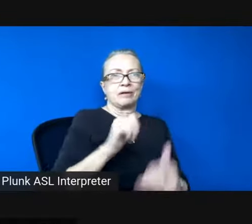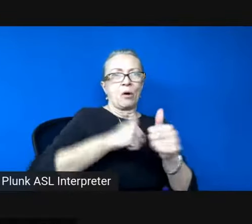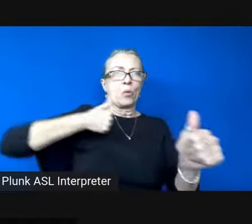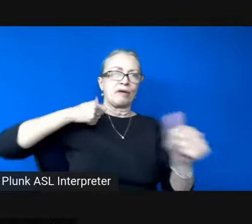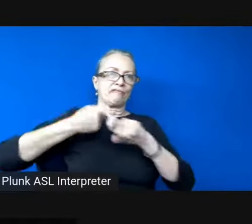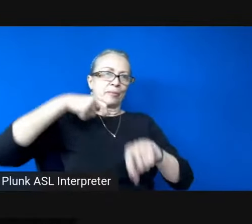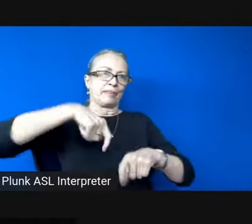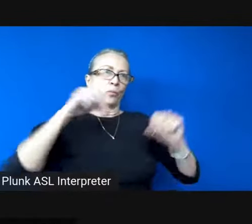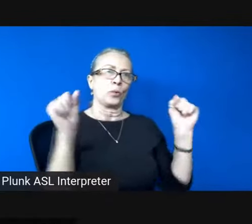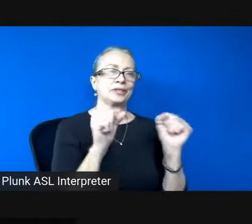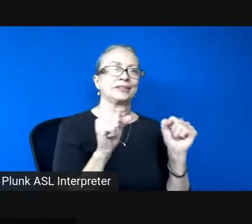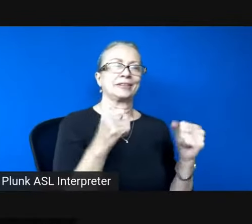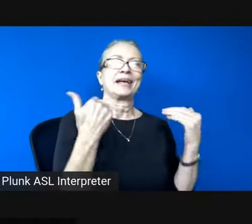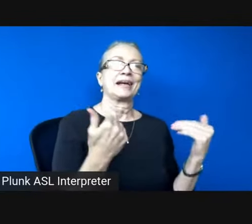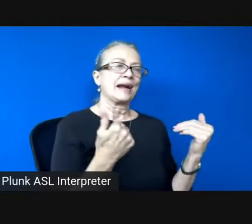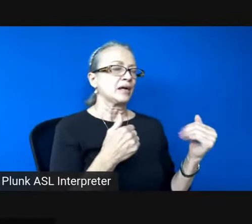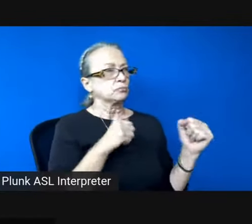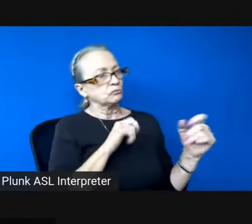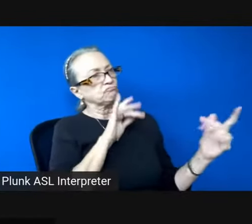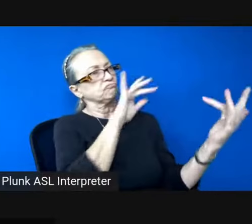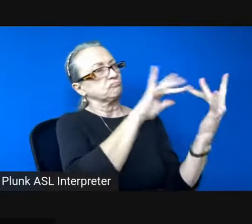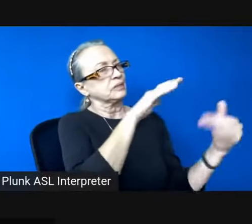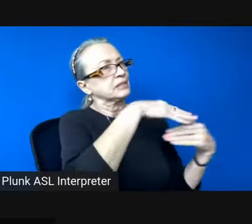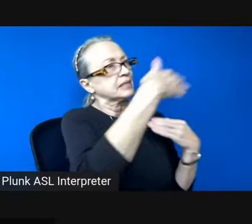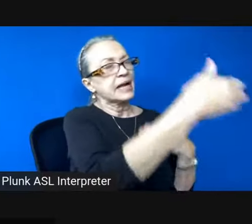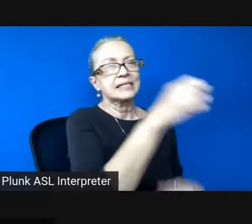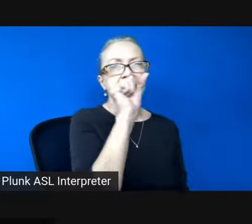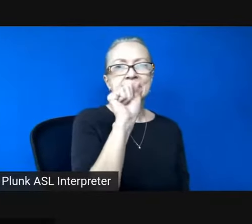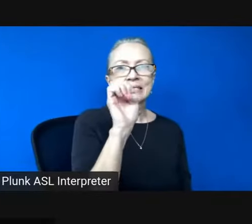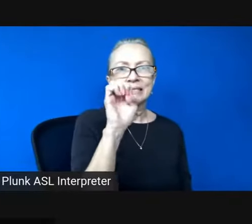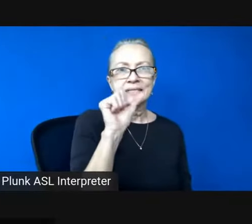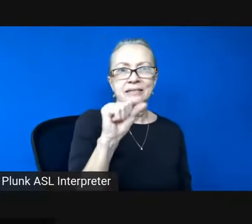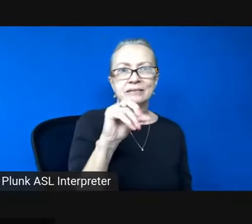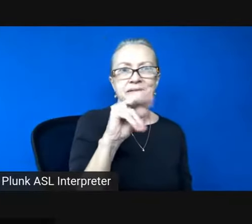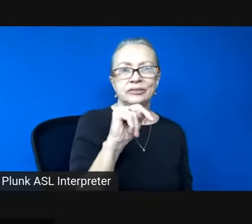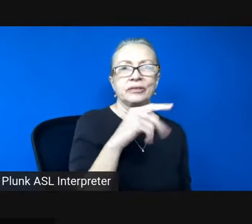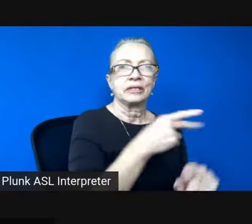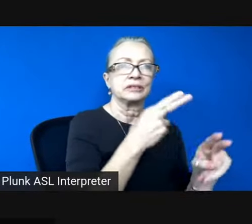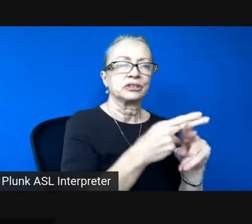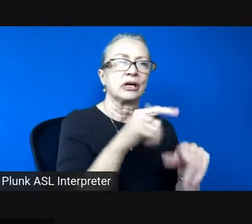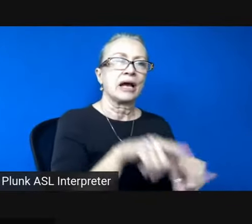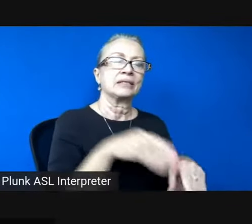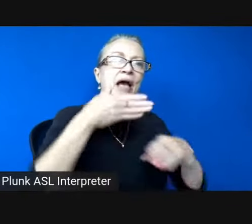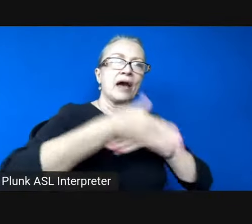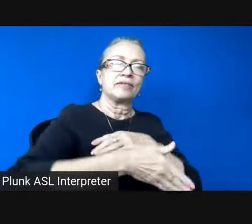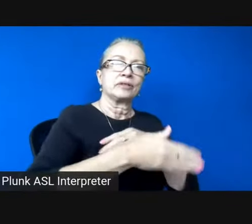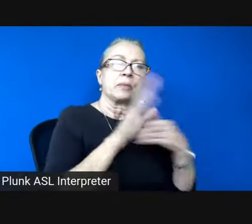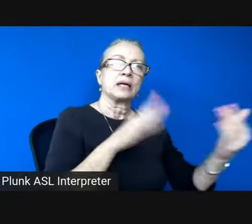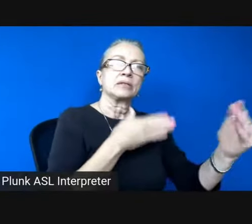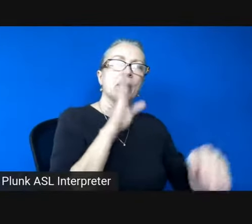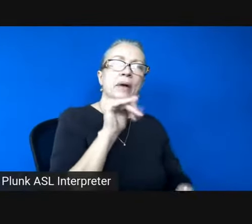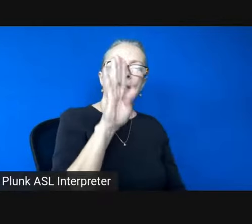reaching towards the next season it's titled after the song as performed by Bill Evans it's